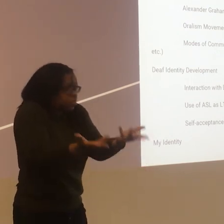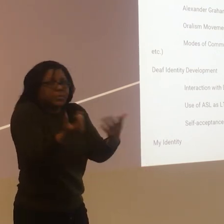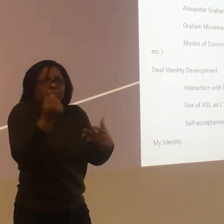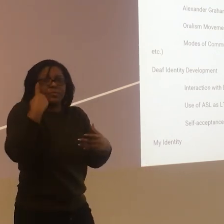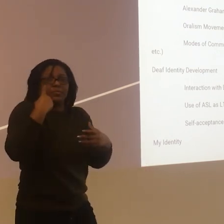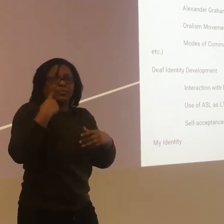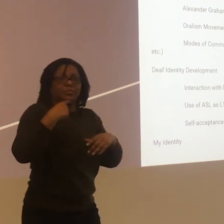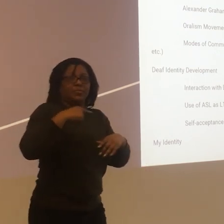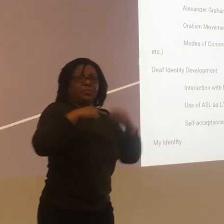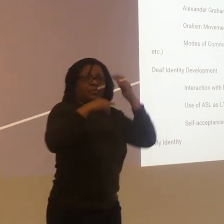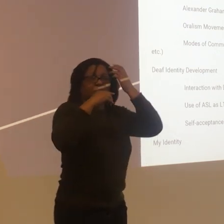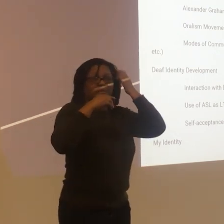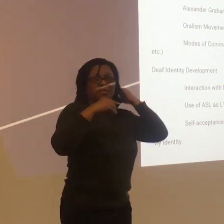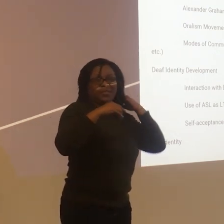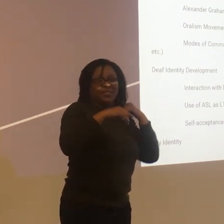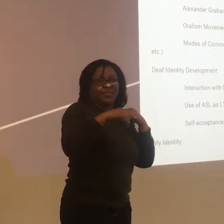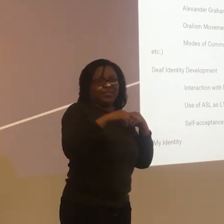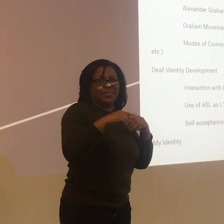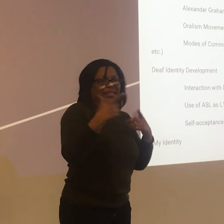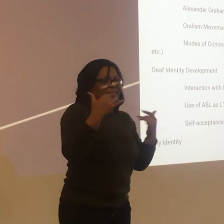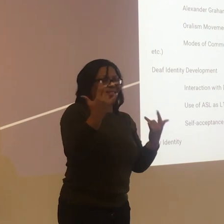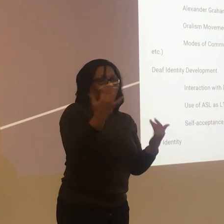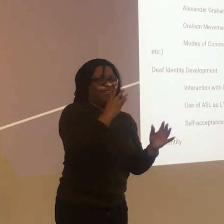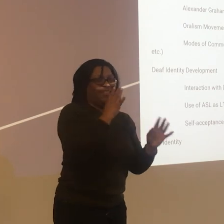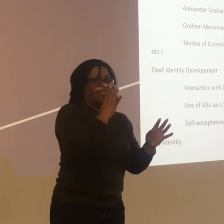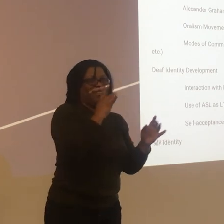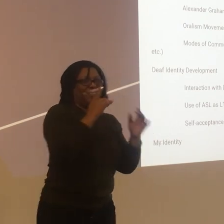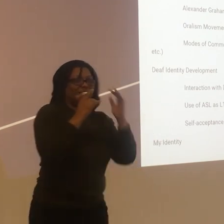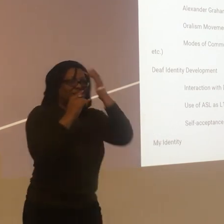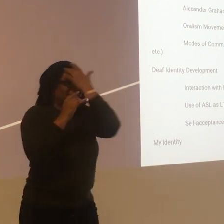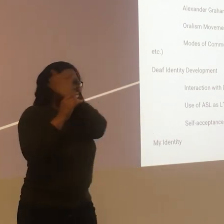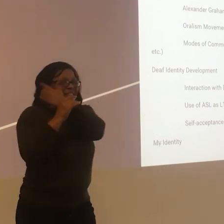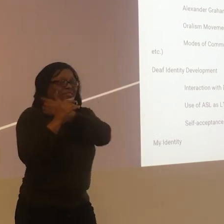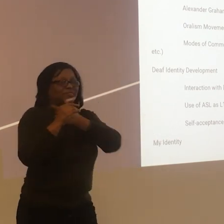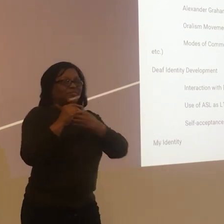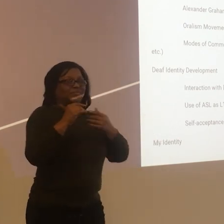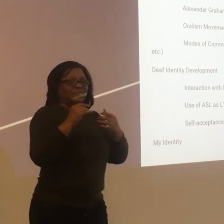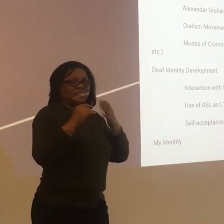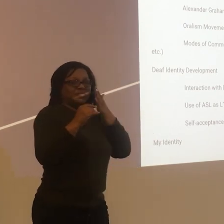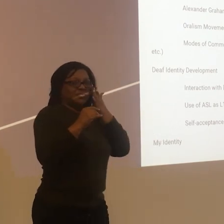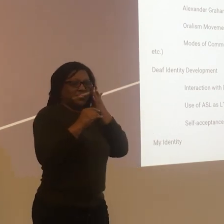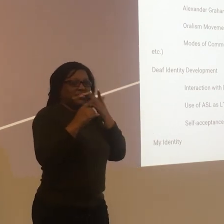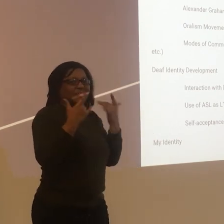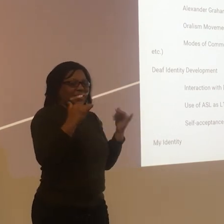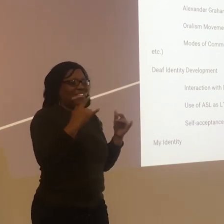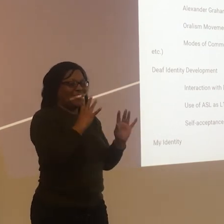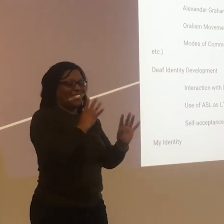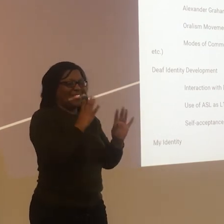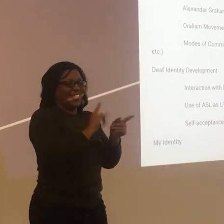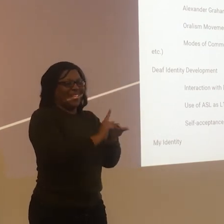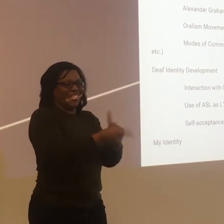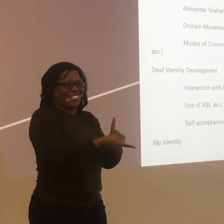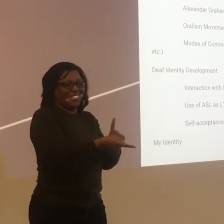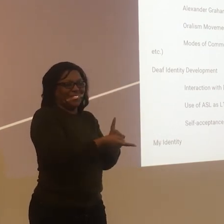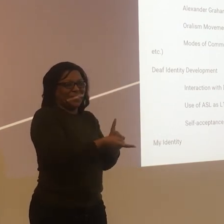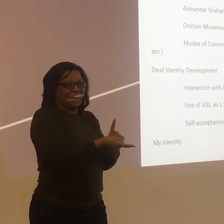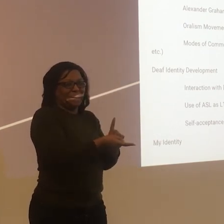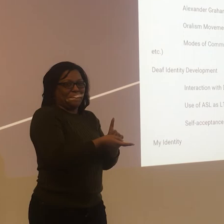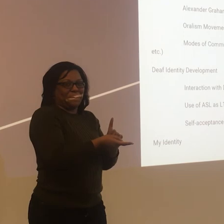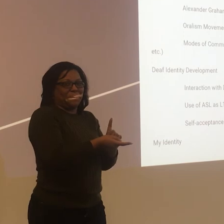And it doesn't matter maybe their family background. Some people identify with different families. Whether you're adopted or